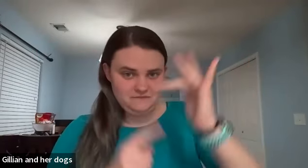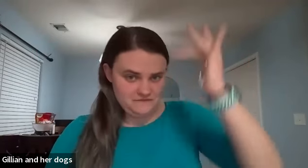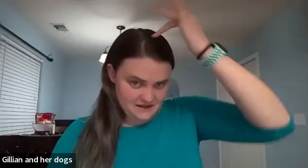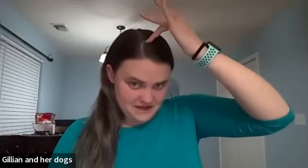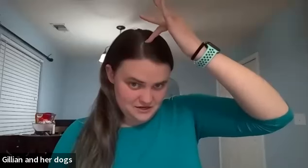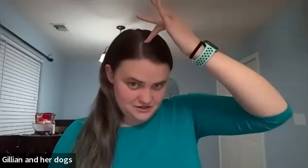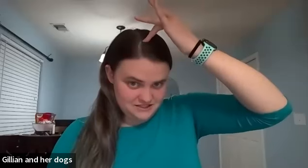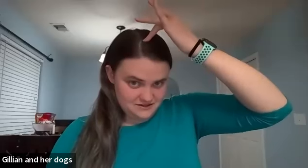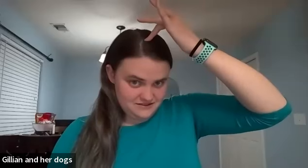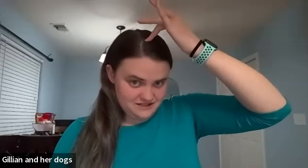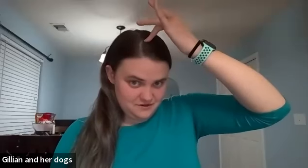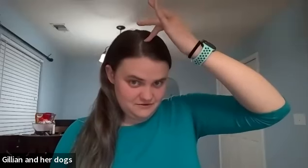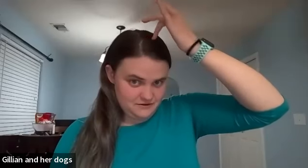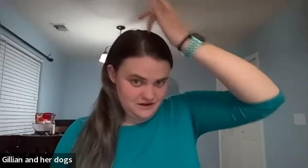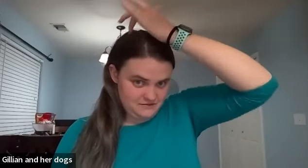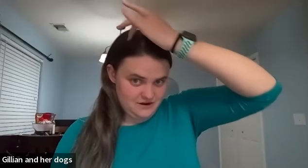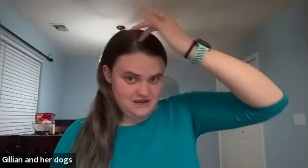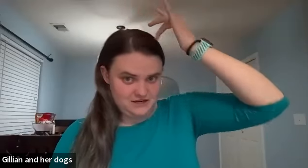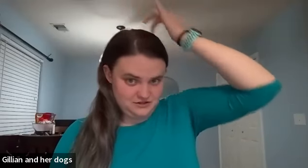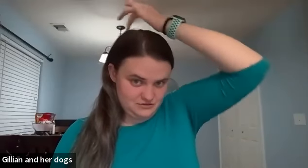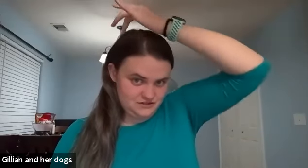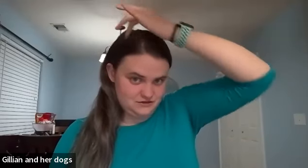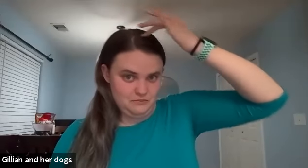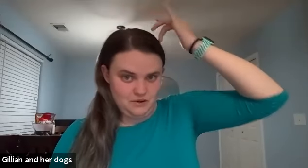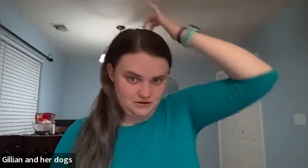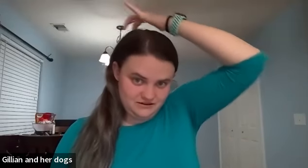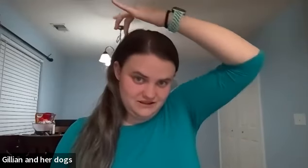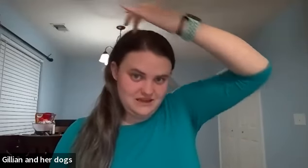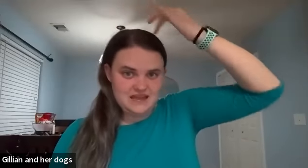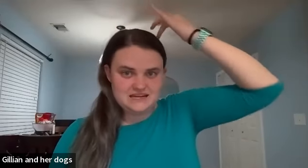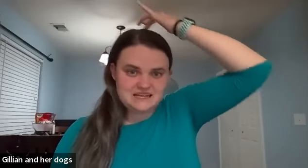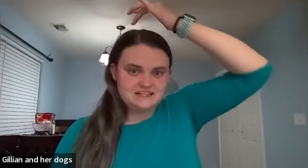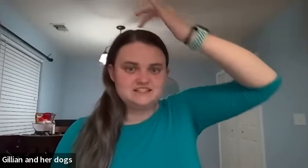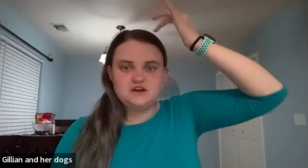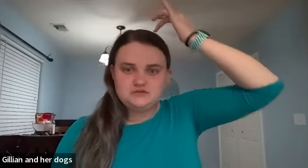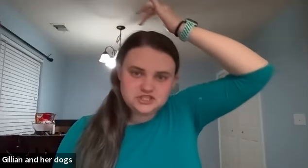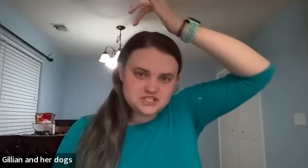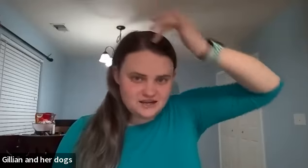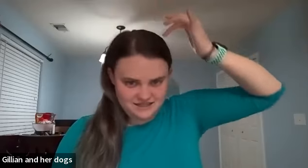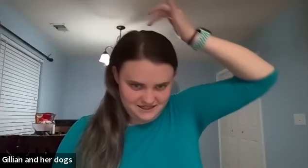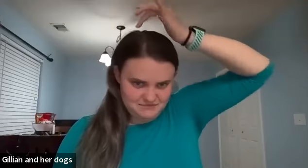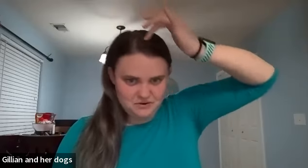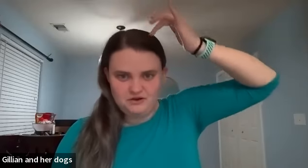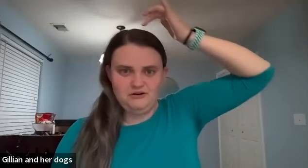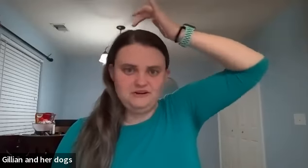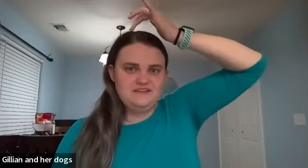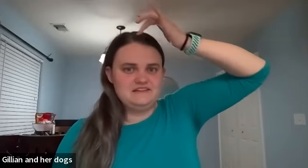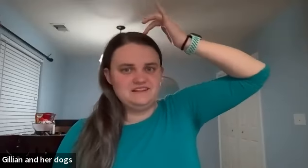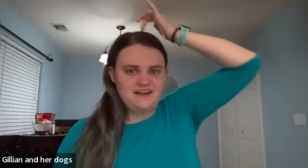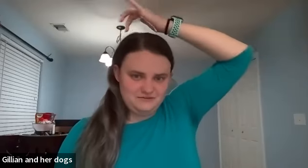and you're going to start at the top of your forehead of your head and you just go in a circle bald and it's like it's so shiny and bald that the light